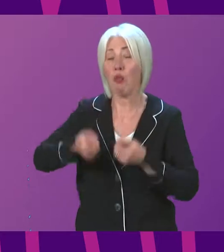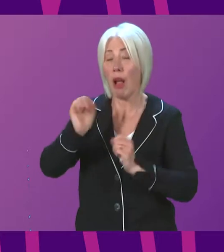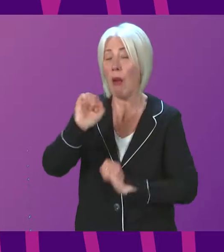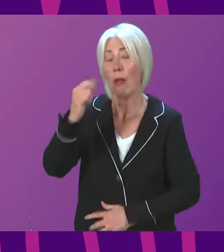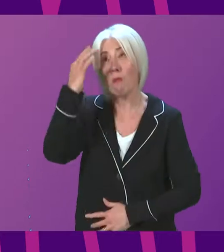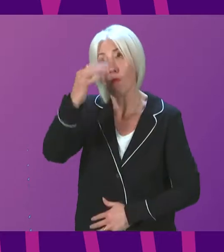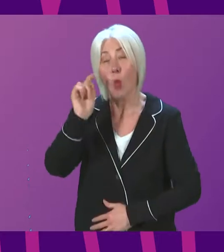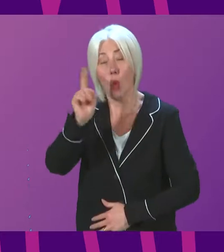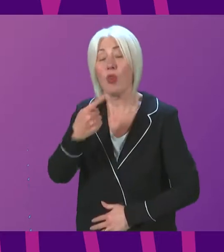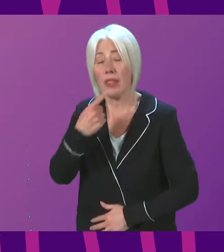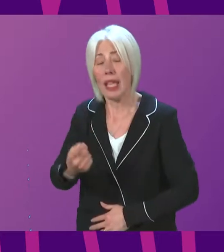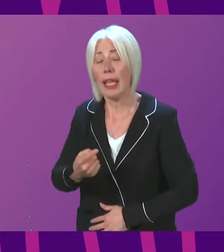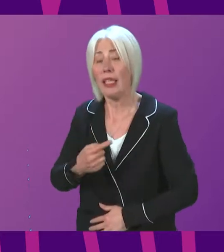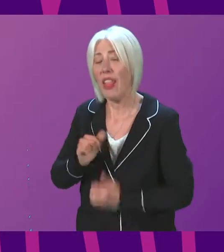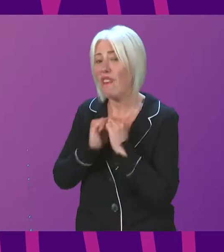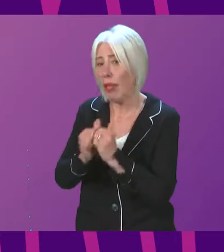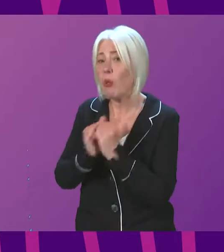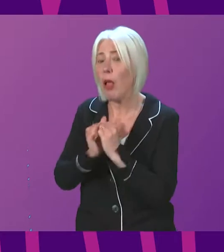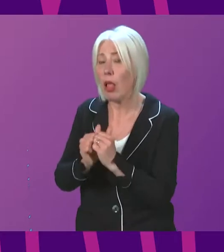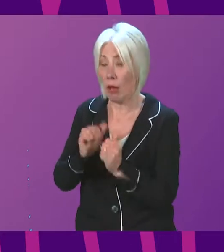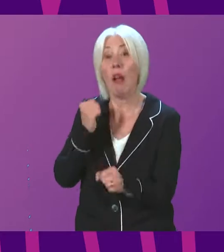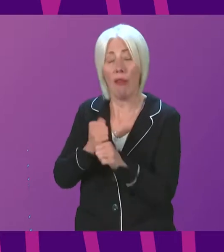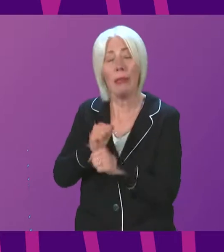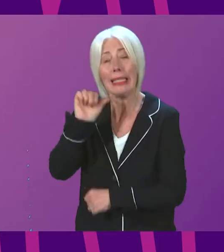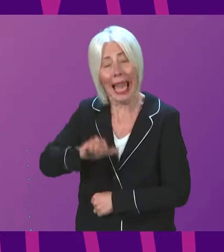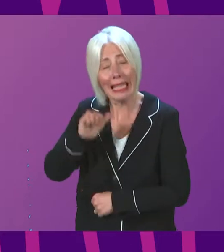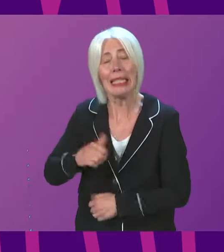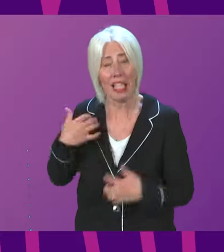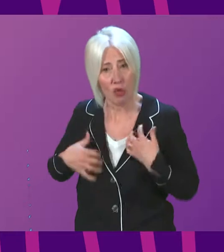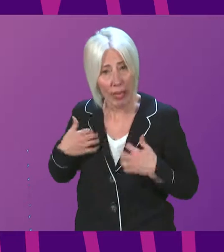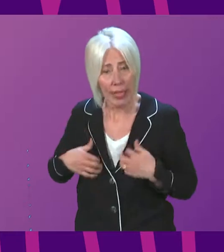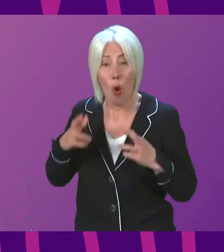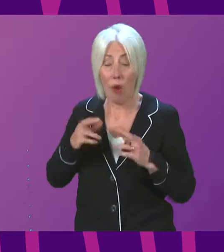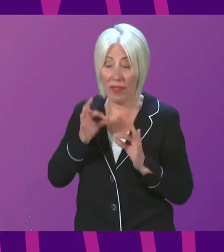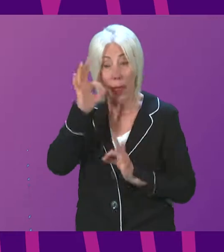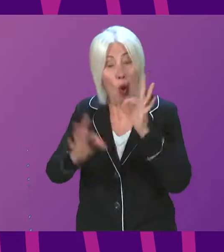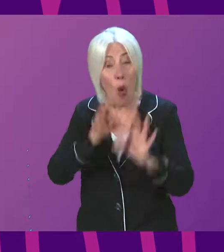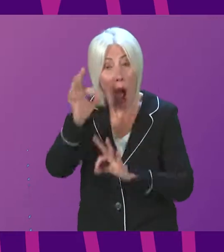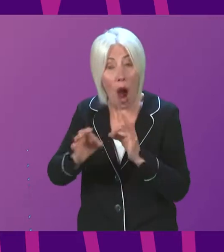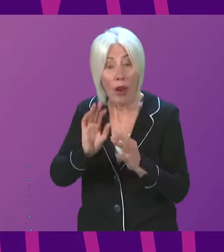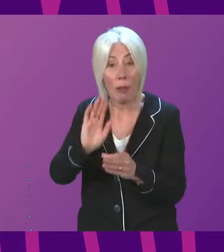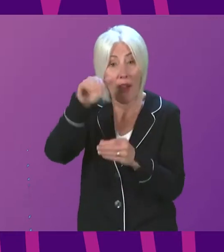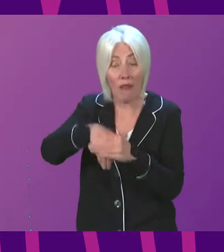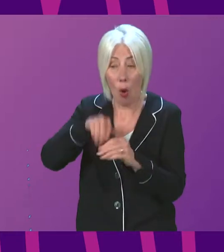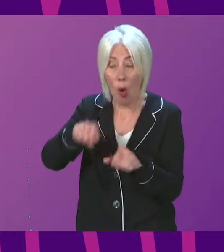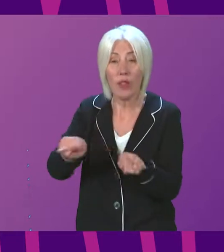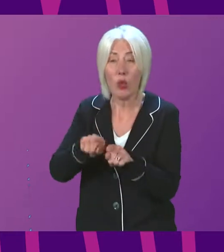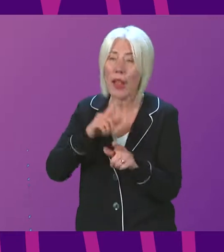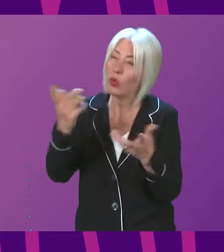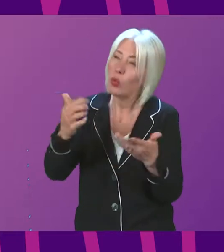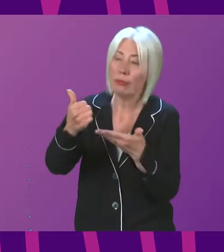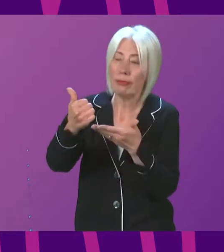suggestion. And the government is interested, and we hope the inquiry will be part of this process of assisting